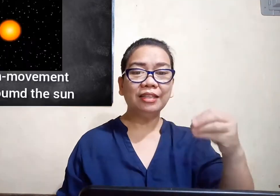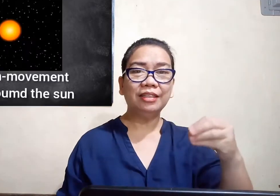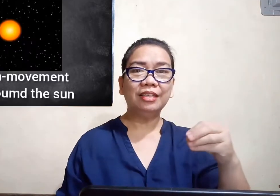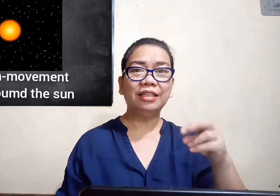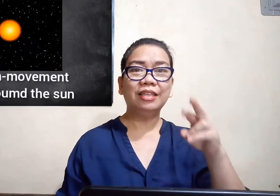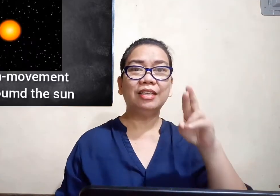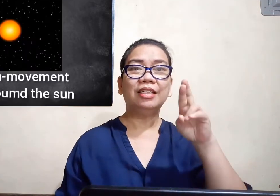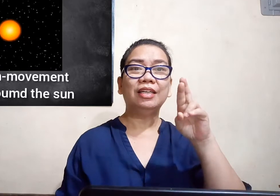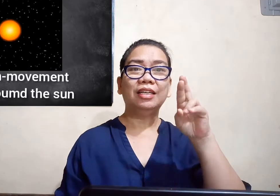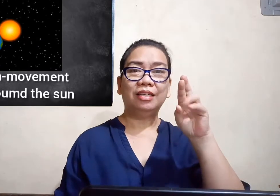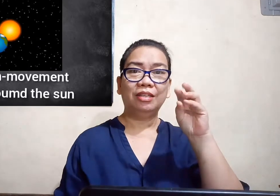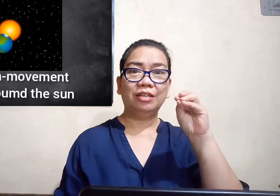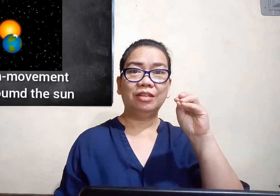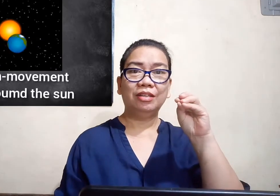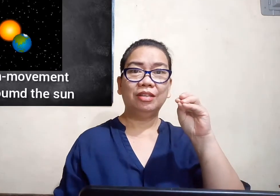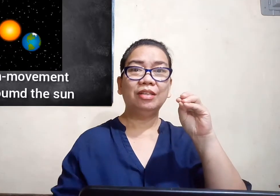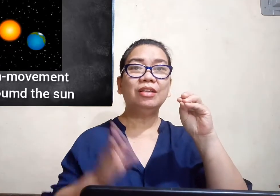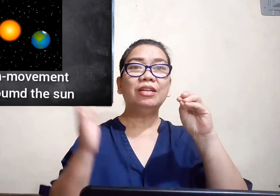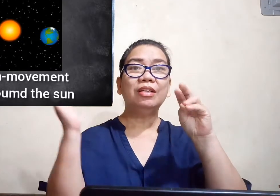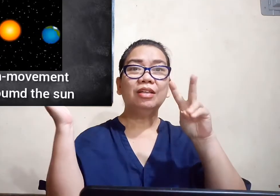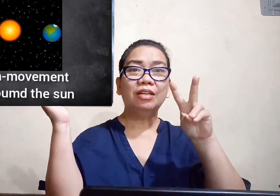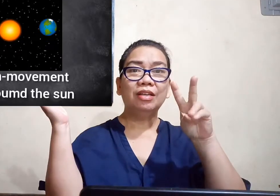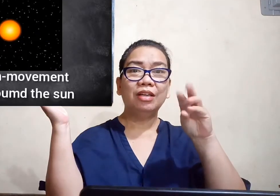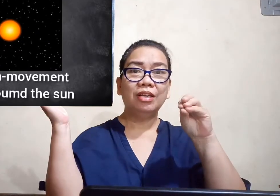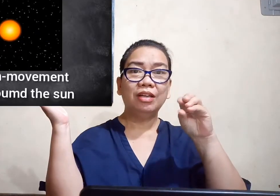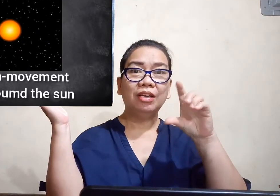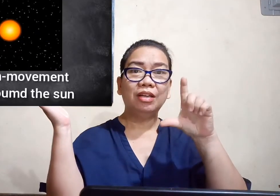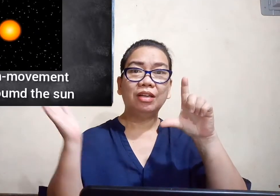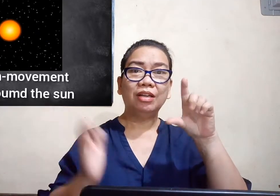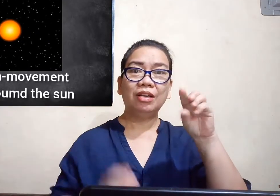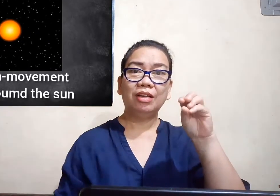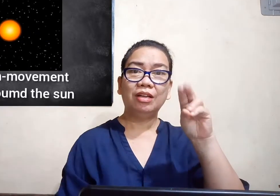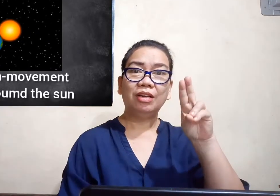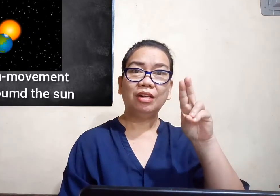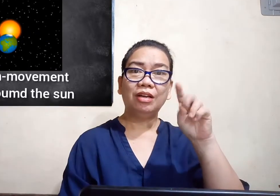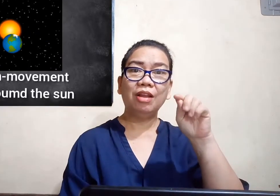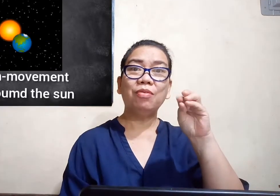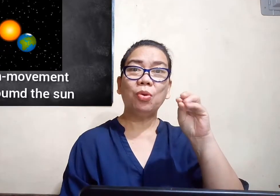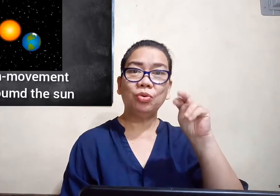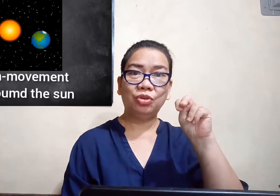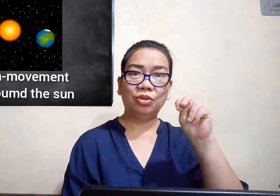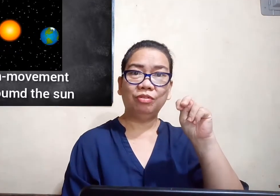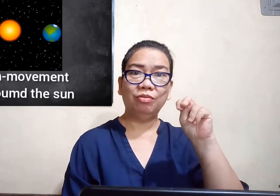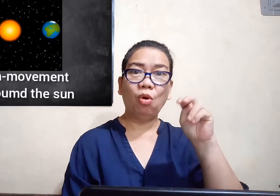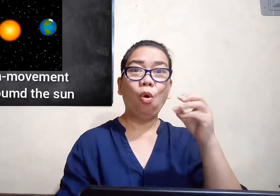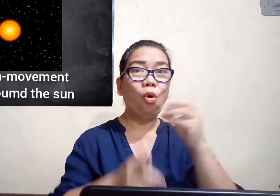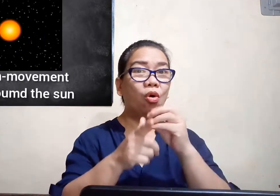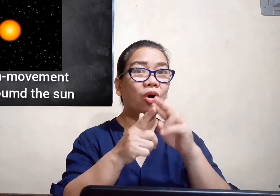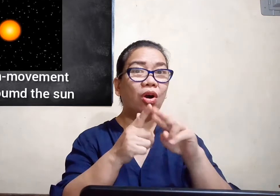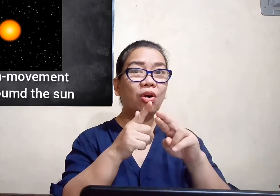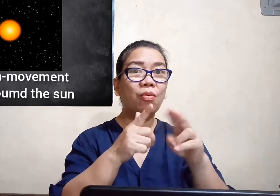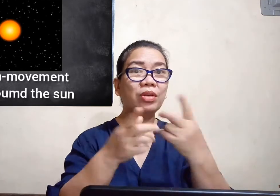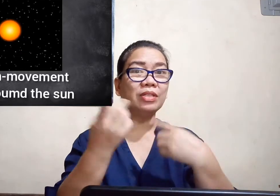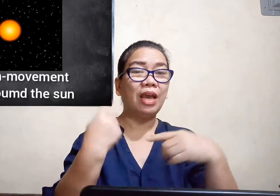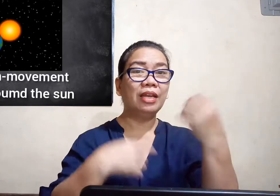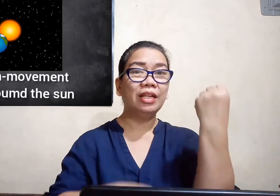revolution or we sign it